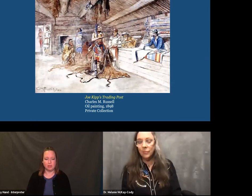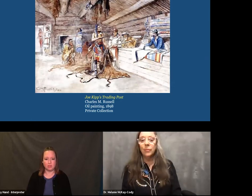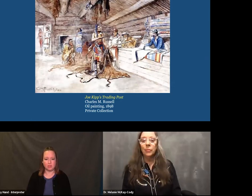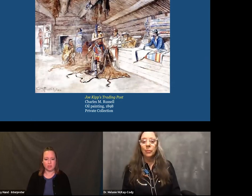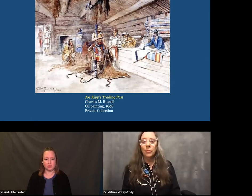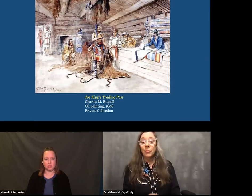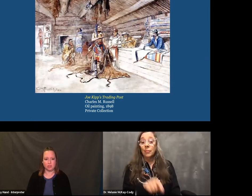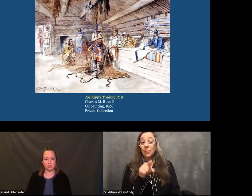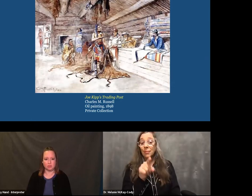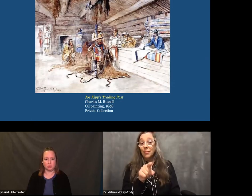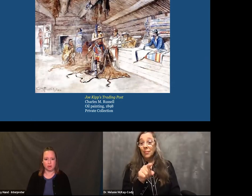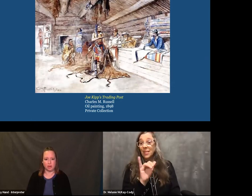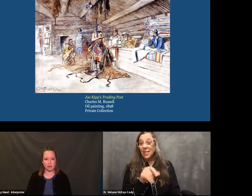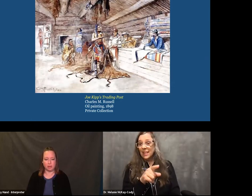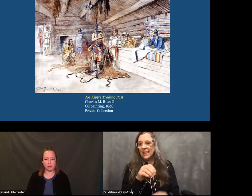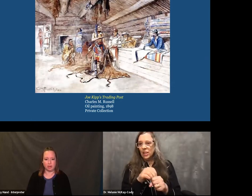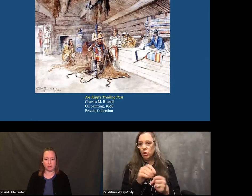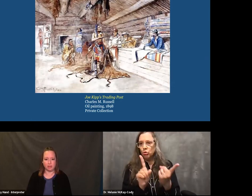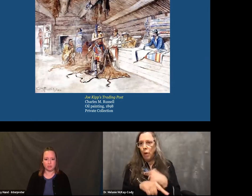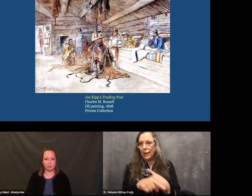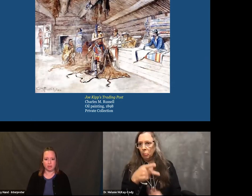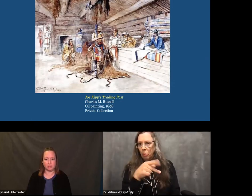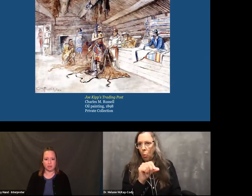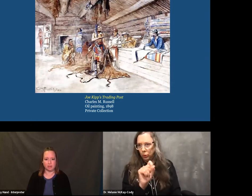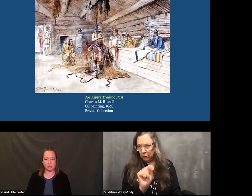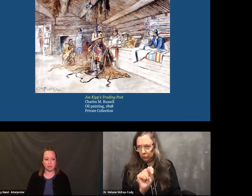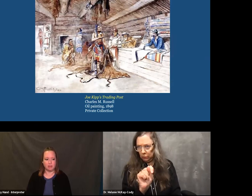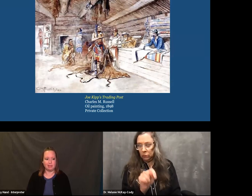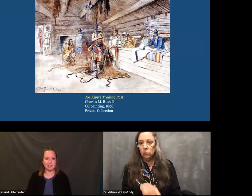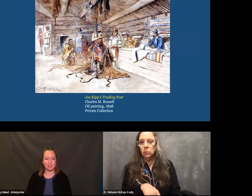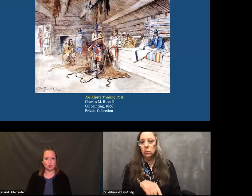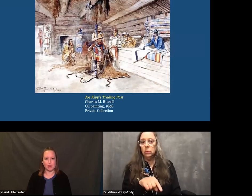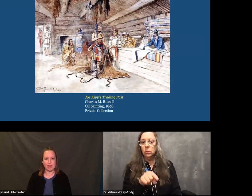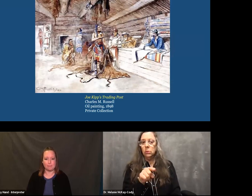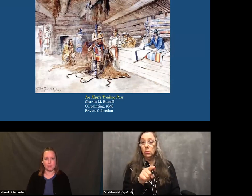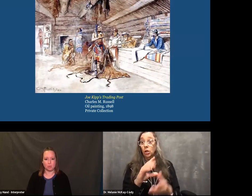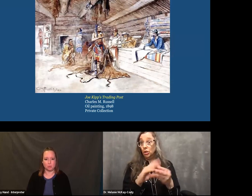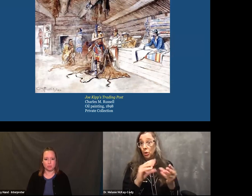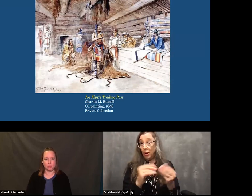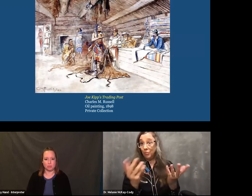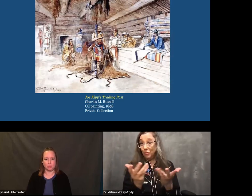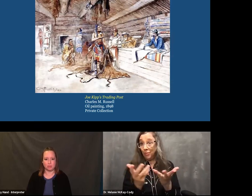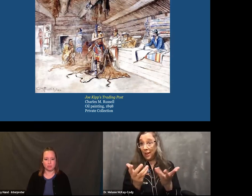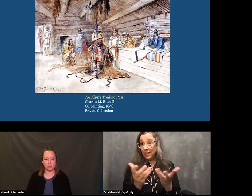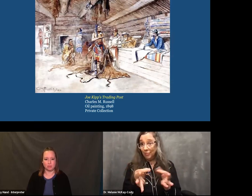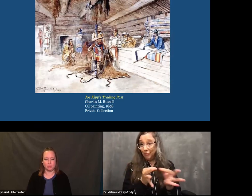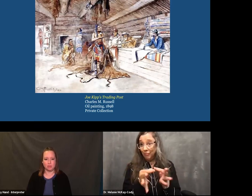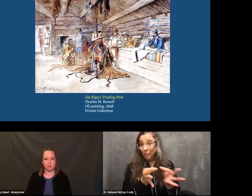This is an interesting story happening in this painting. This is a trading post.